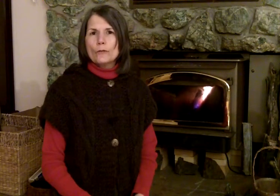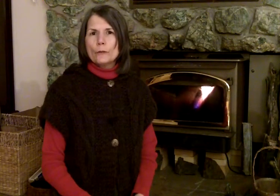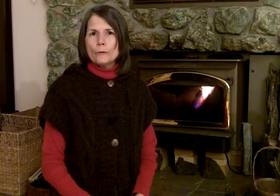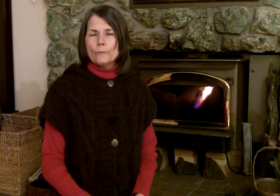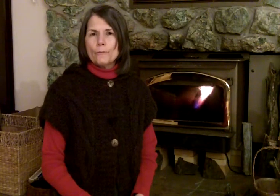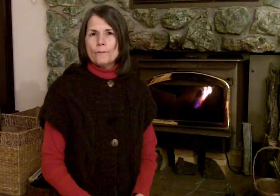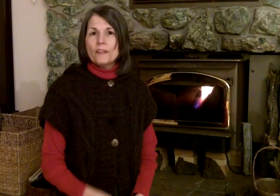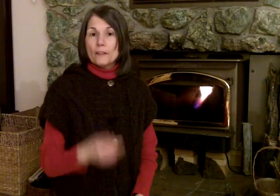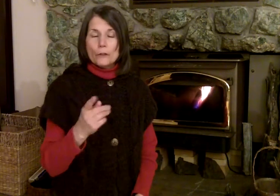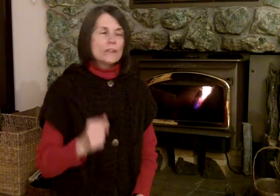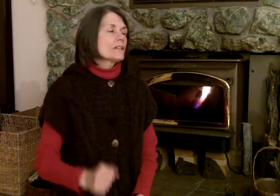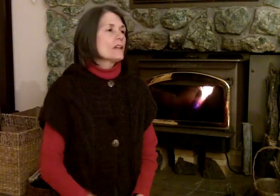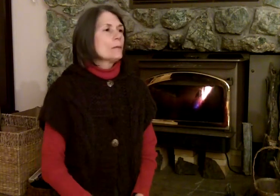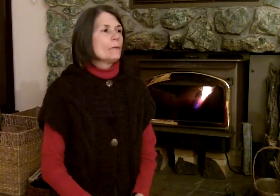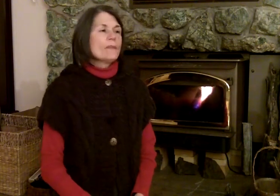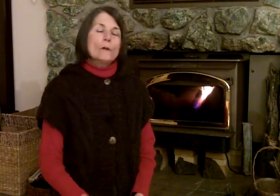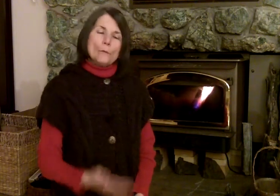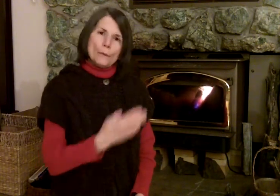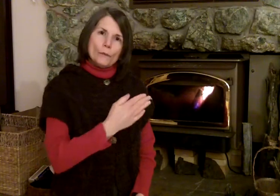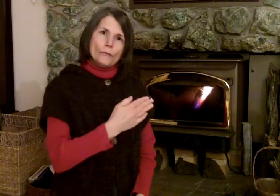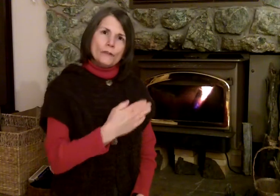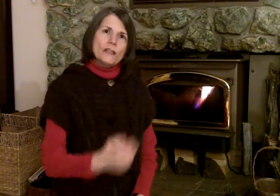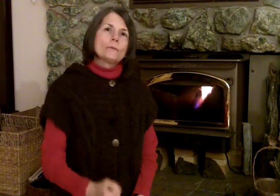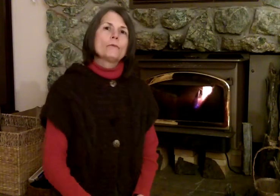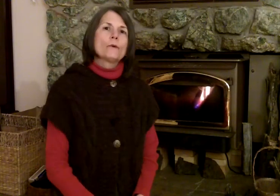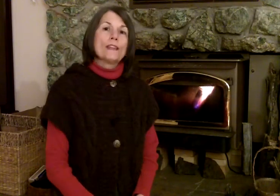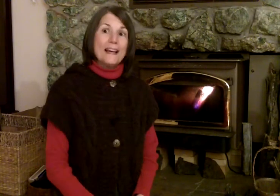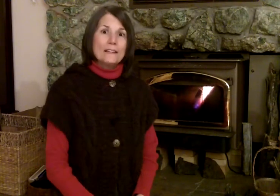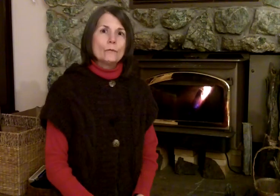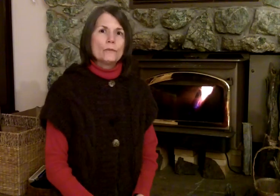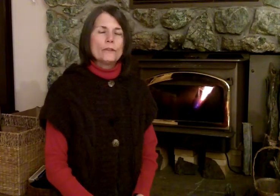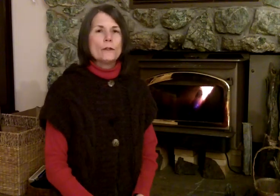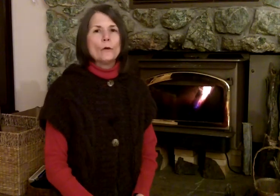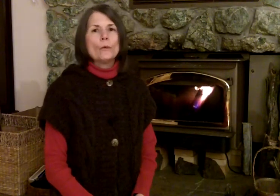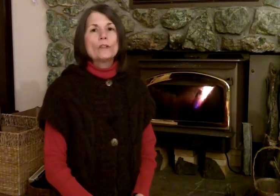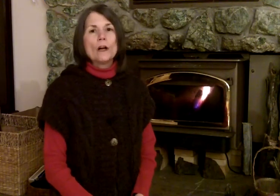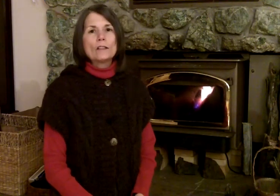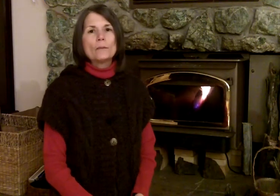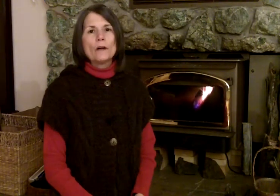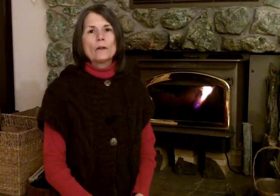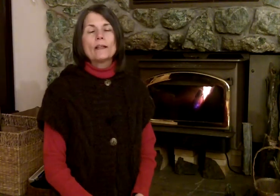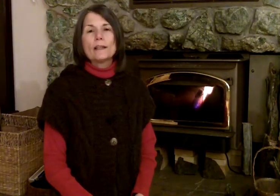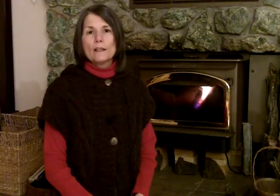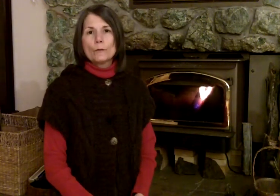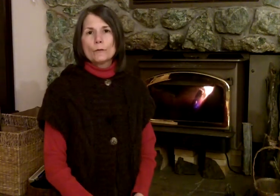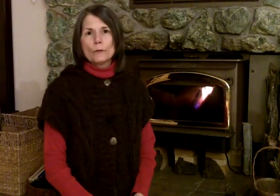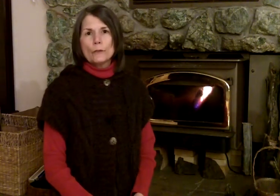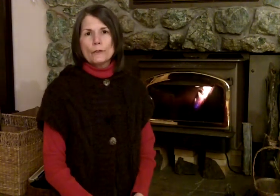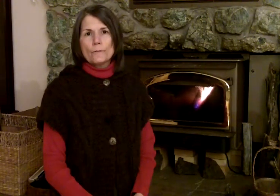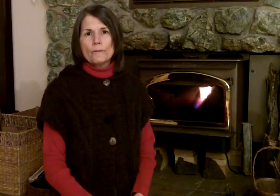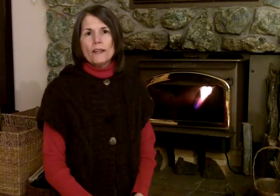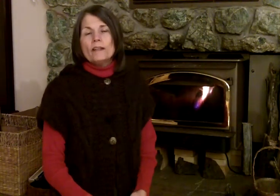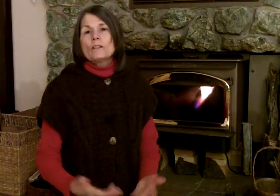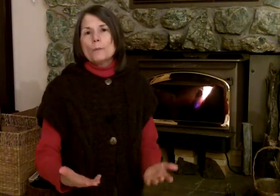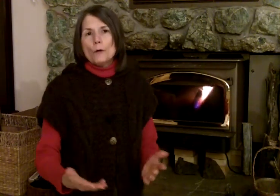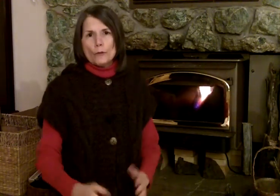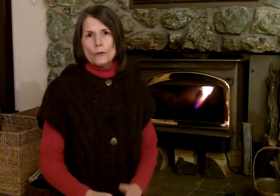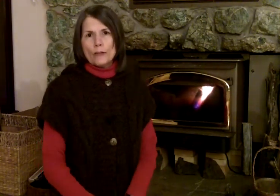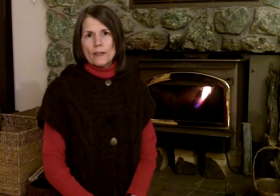view. Here's an example. Remember a few days before that video, we talked about getting referrals. Suppose you don't get